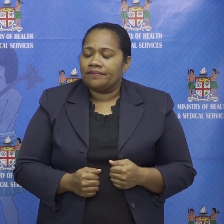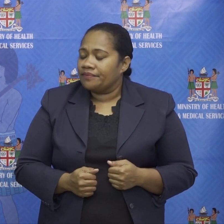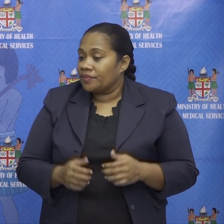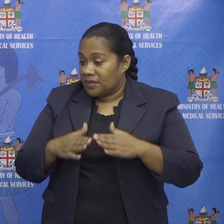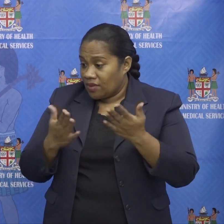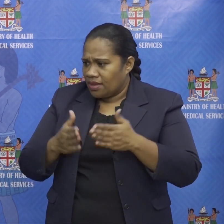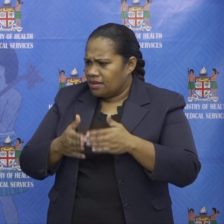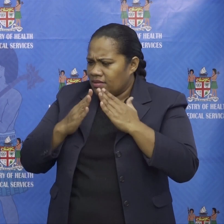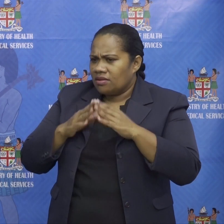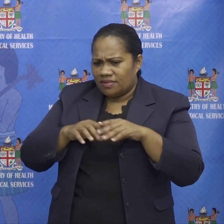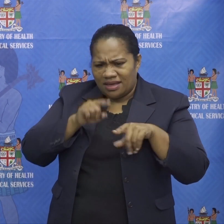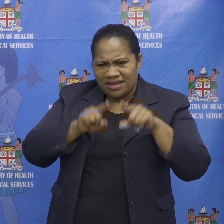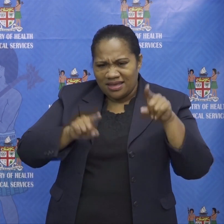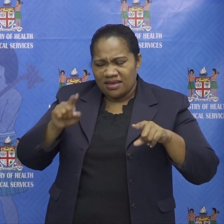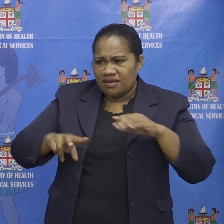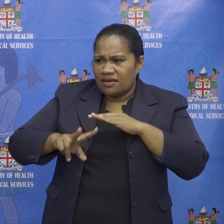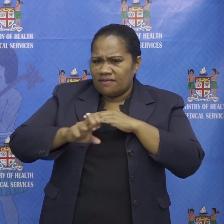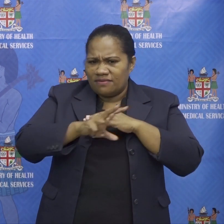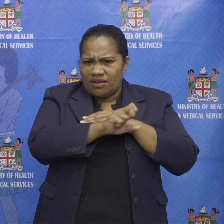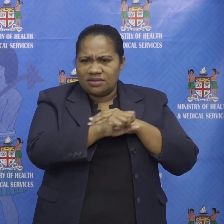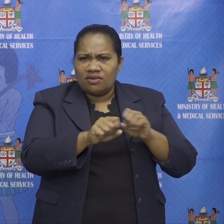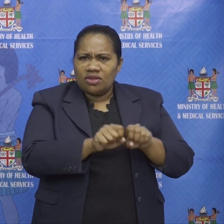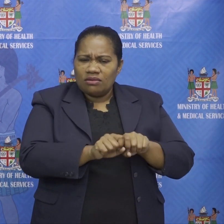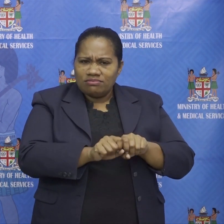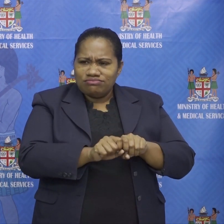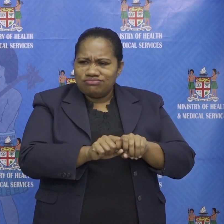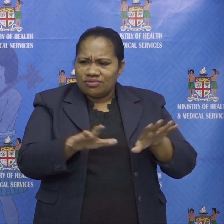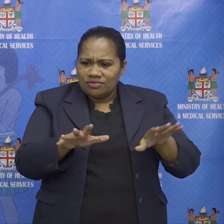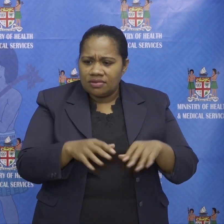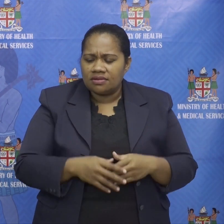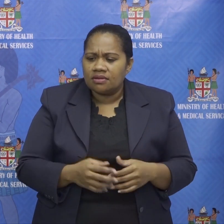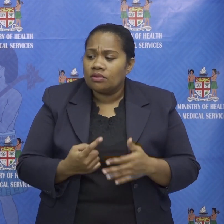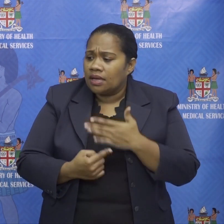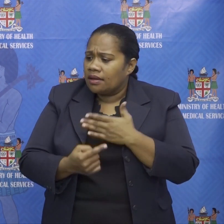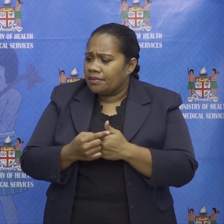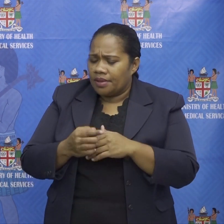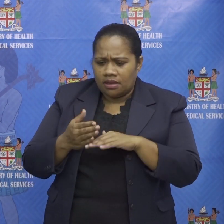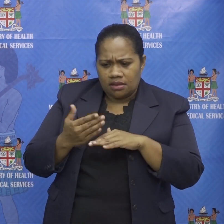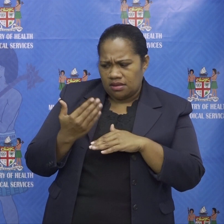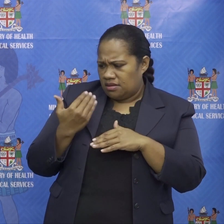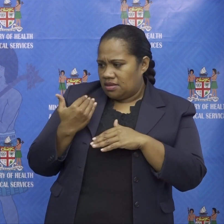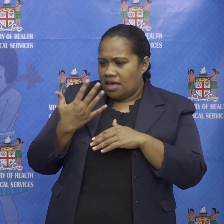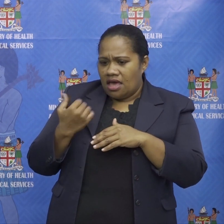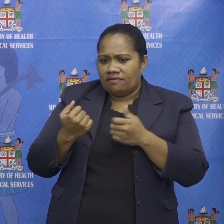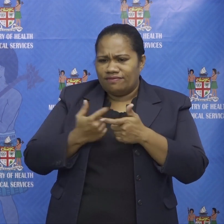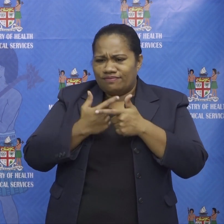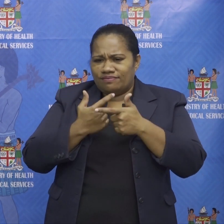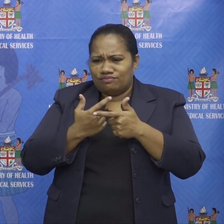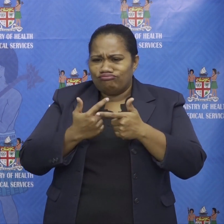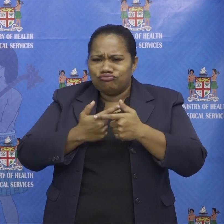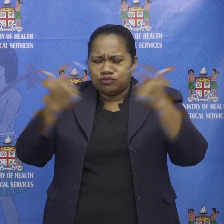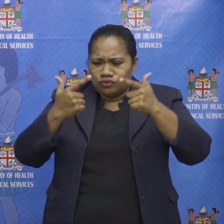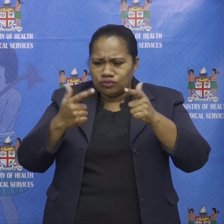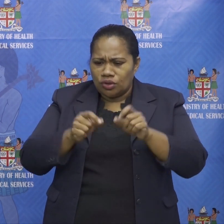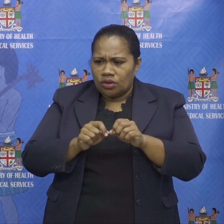this uh this virus in this current outbreak and the recent cases had a large contact uh community contact base that uh